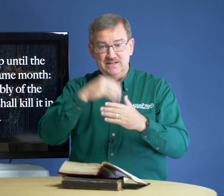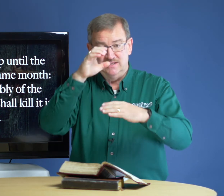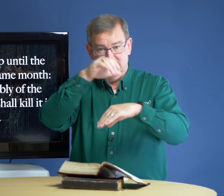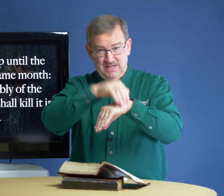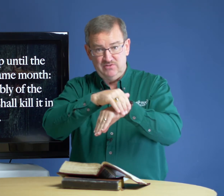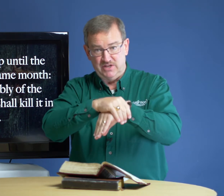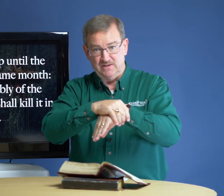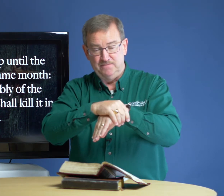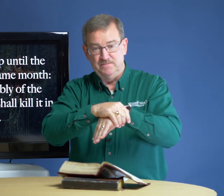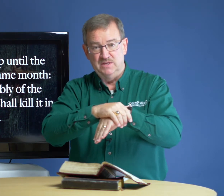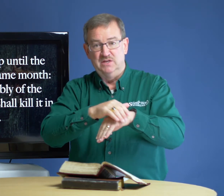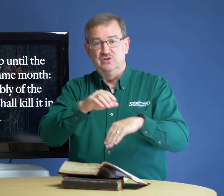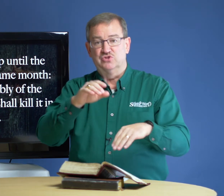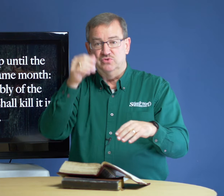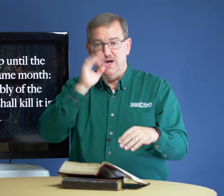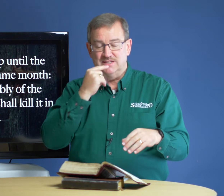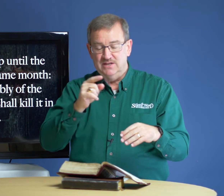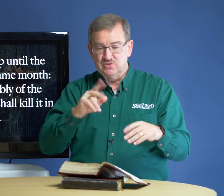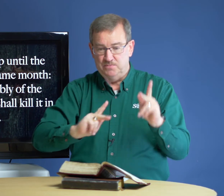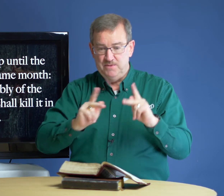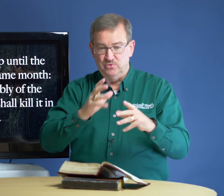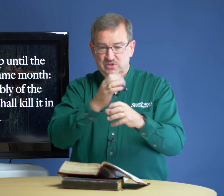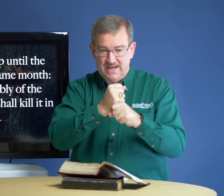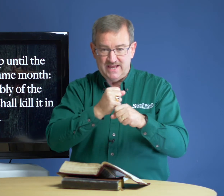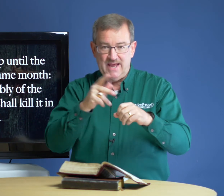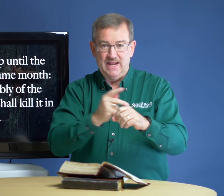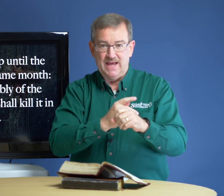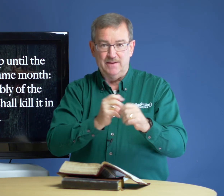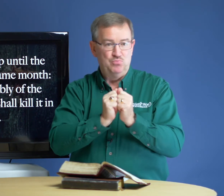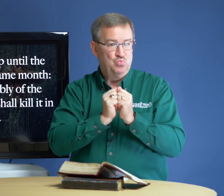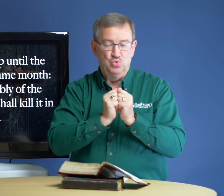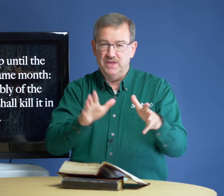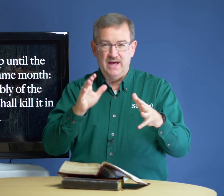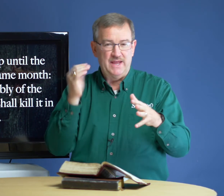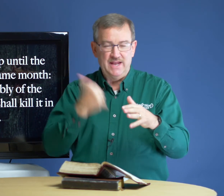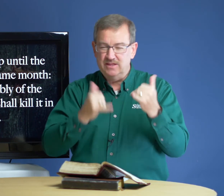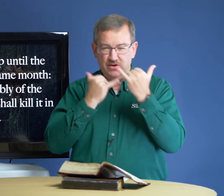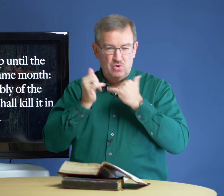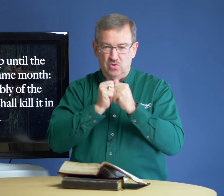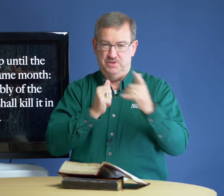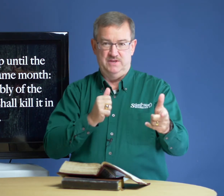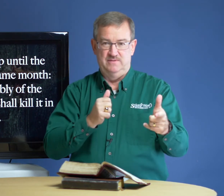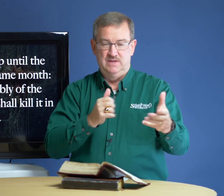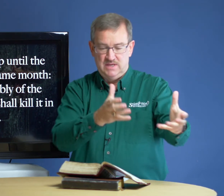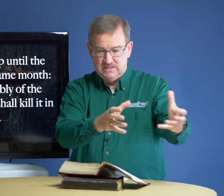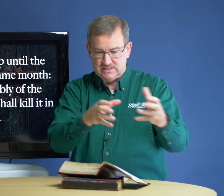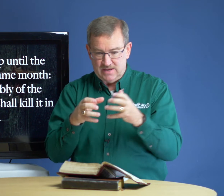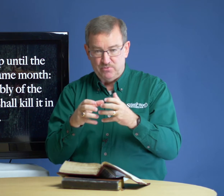the evening. So God, God tells the people, take a lamb without anything wrong with it, separate